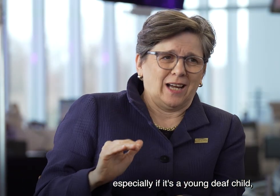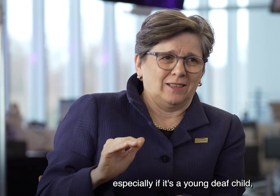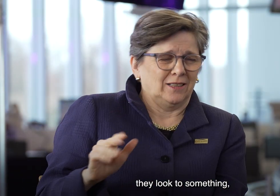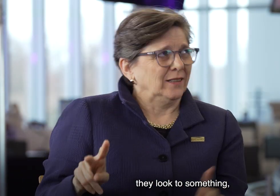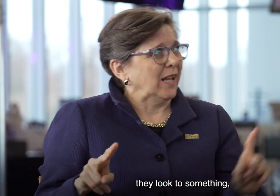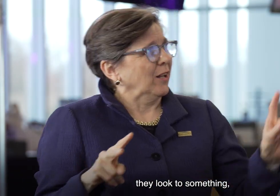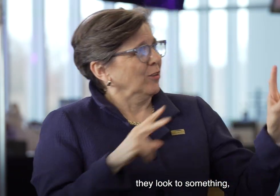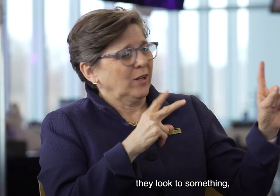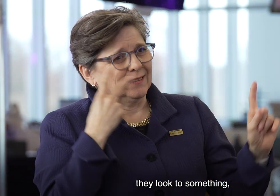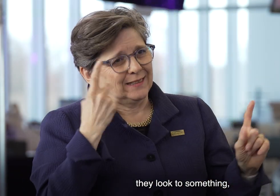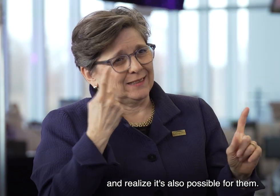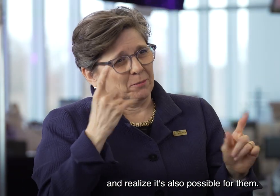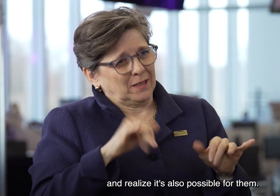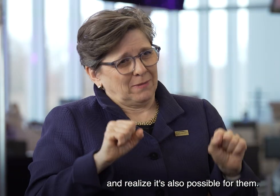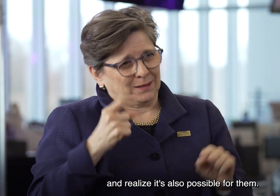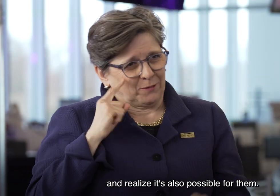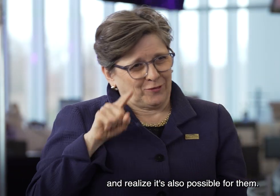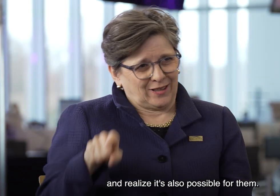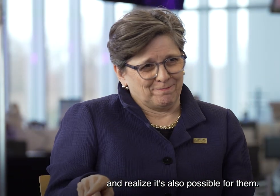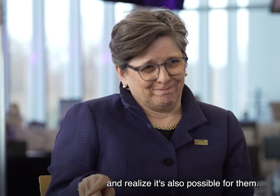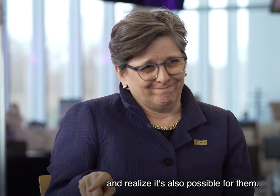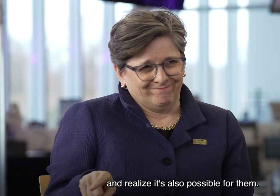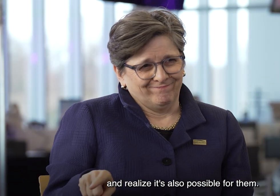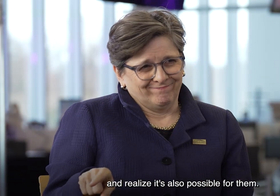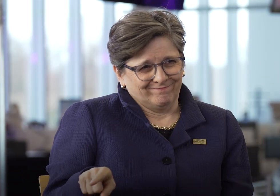they look to something and realize it's also possible for them.